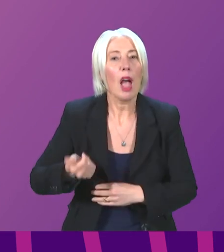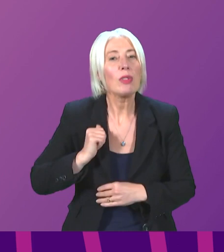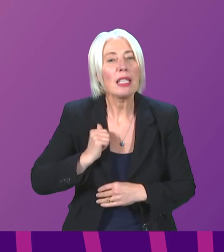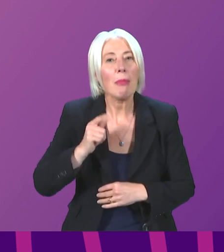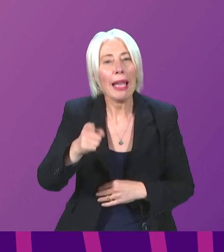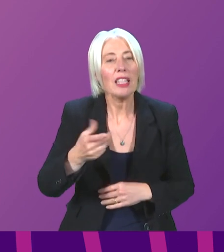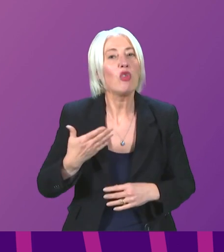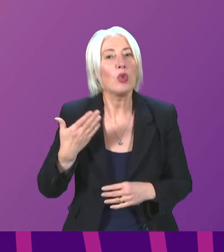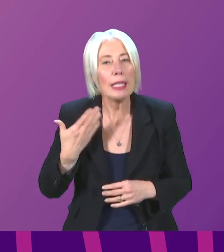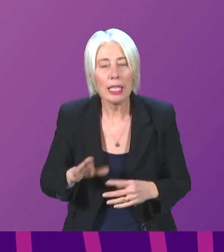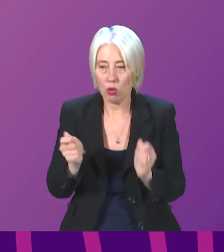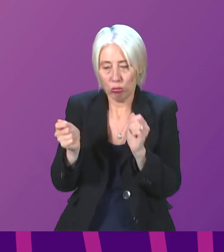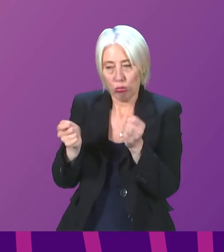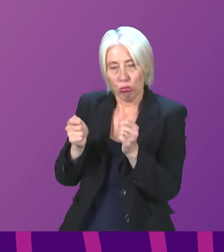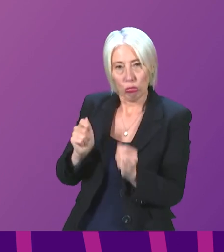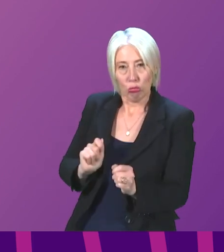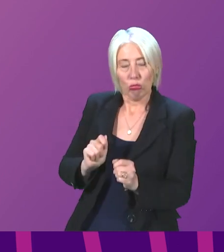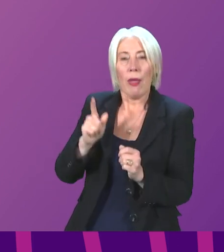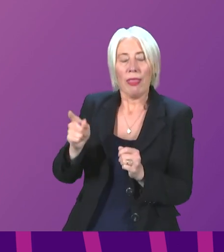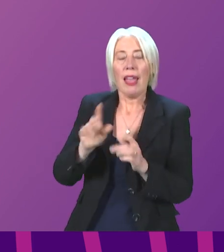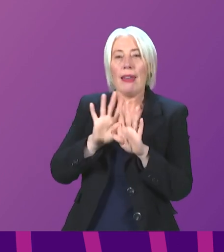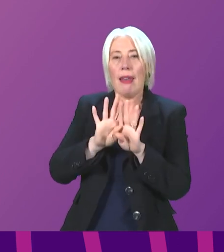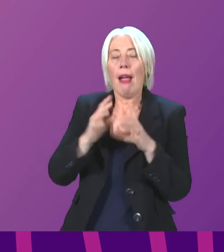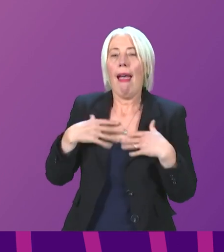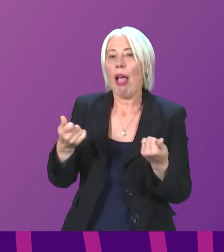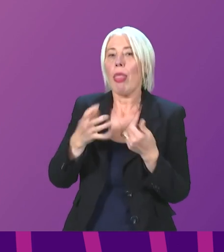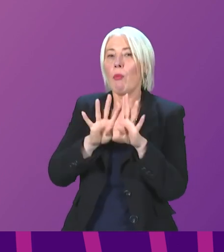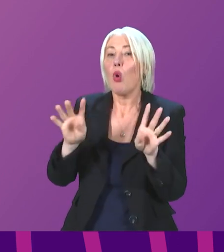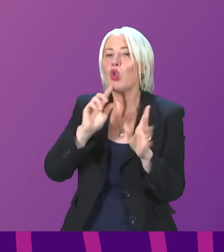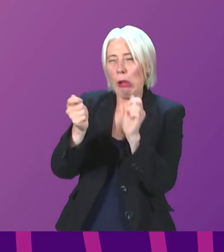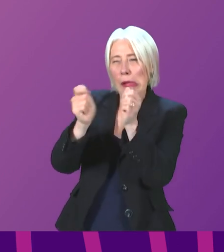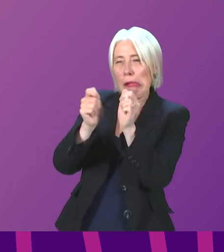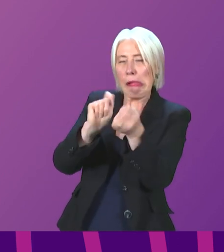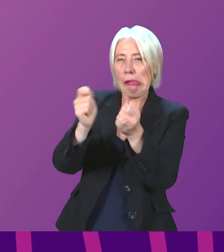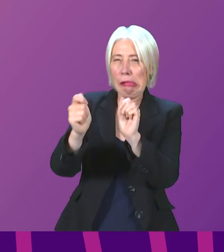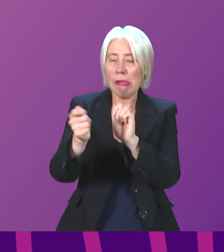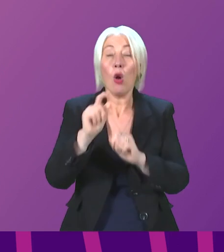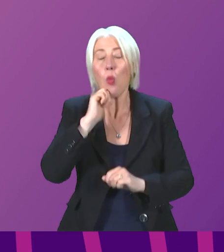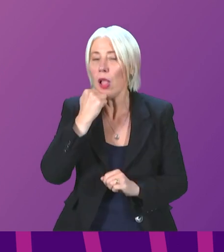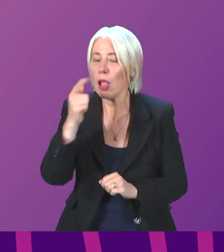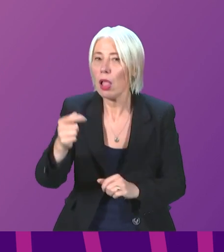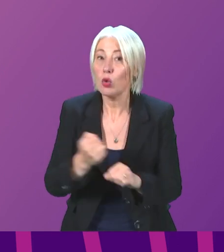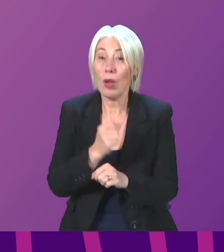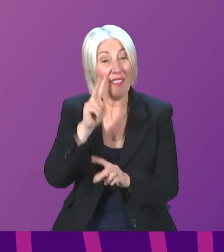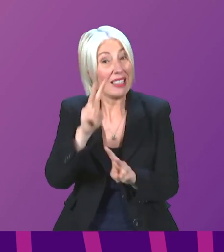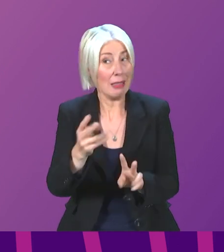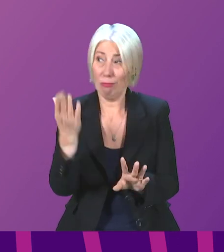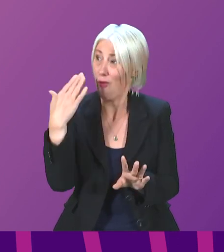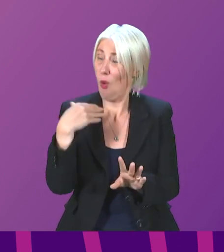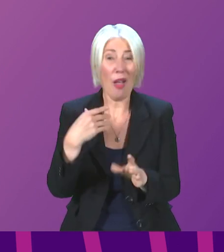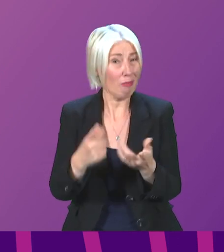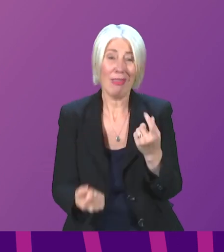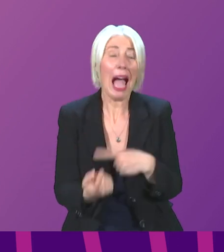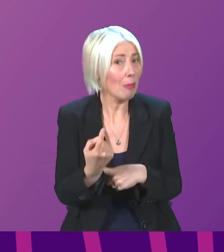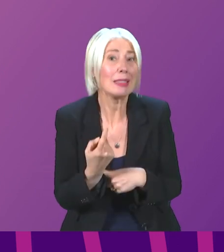is a need to adjust, then health boards would adjust accordingly. So they will absolutely do that. And I've seen that happen in previous iterations